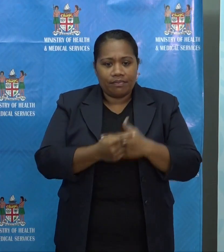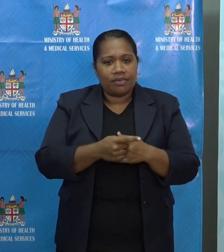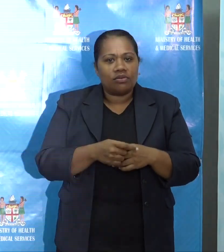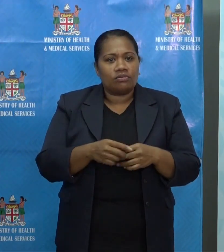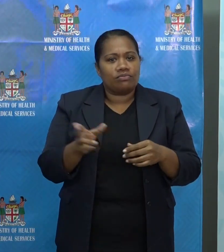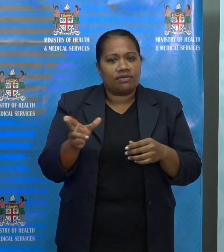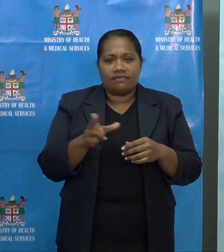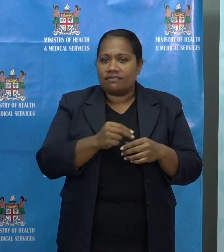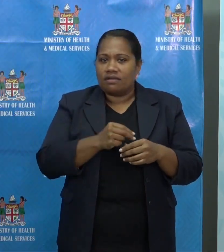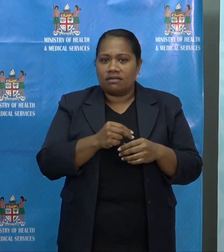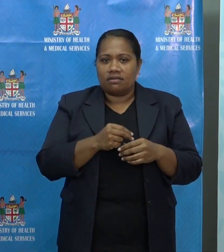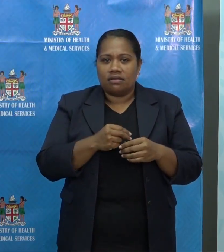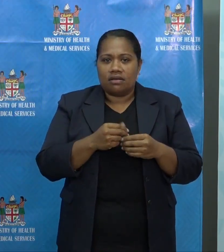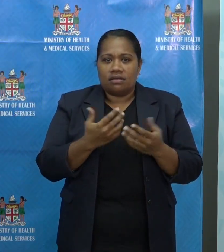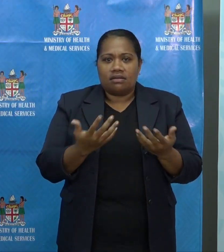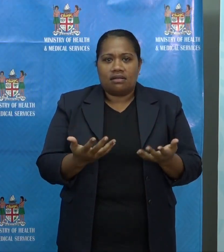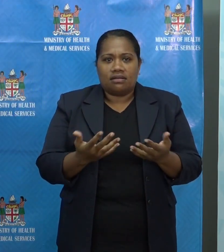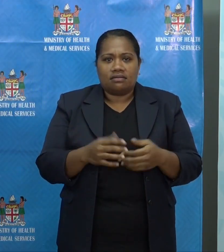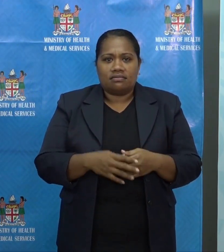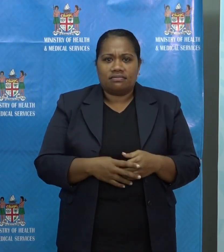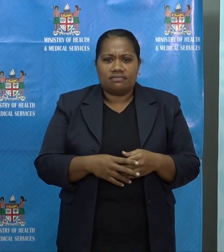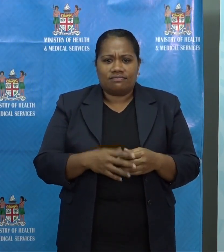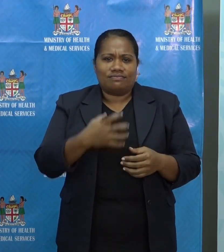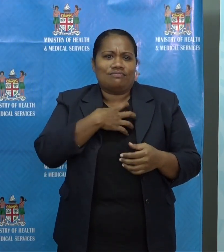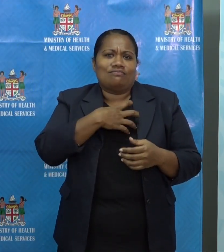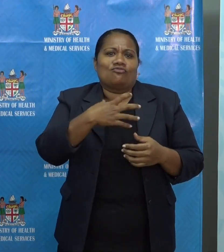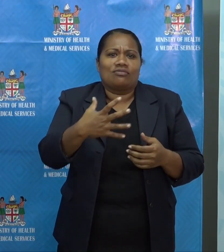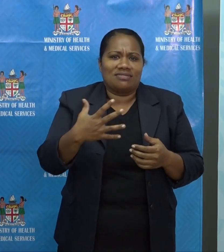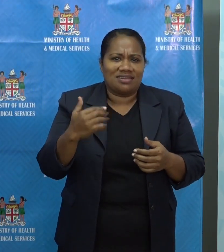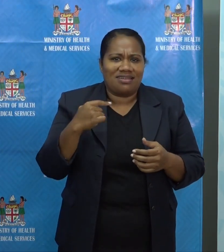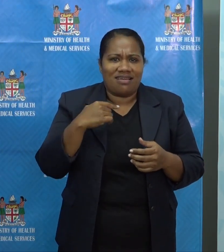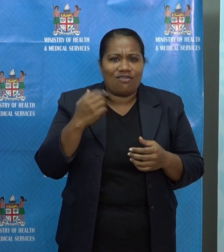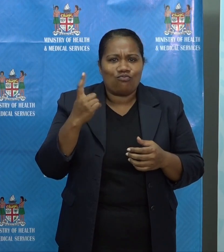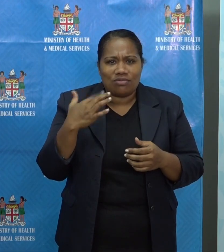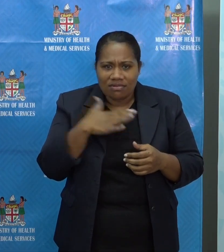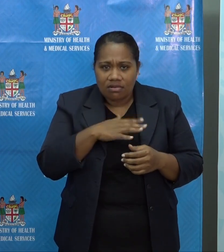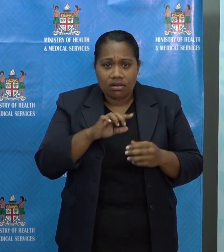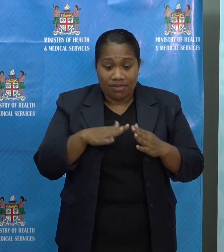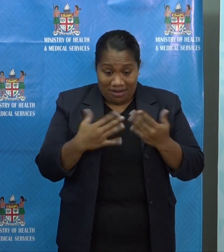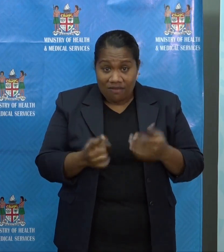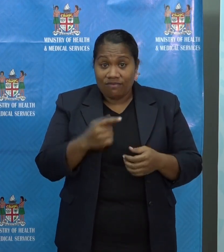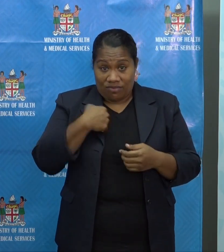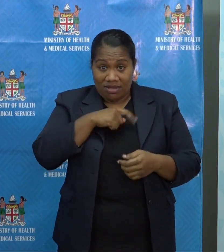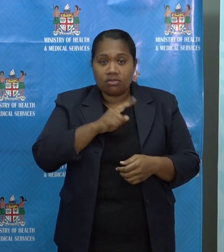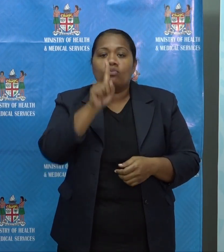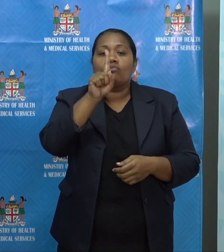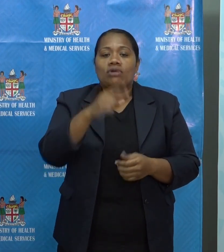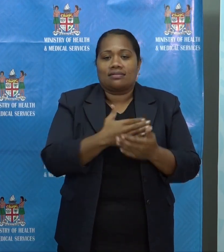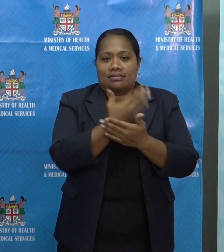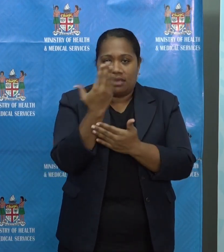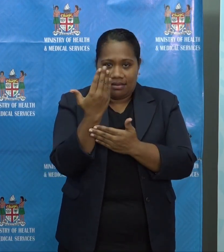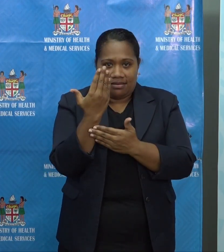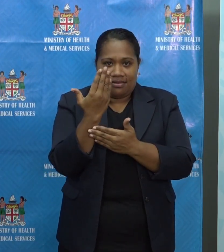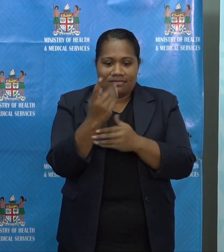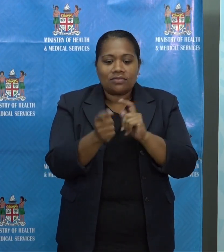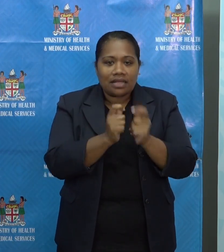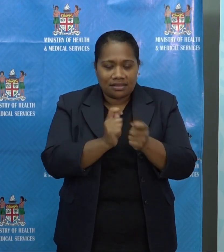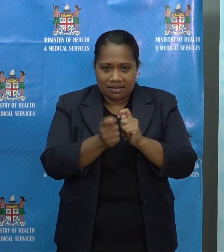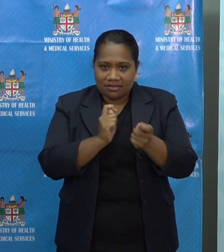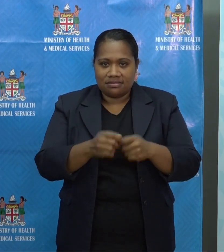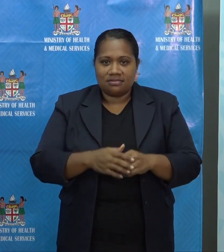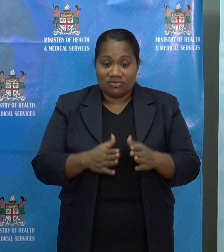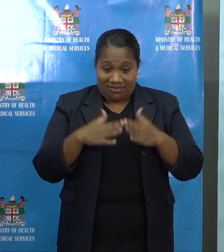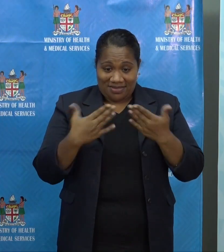And for us, this is a single-day record. And we are in the process of acquiring more gene-expert